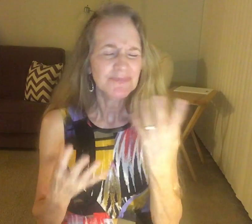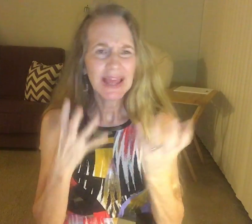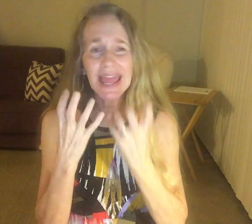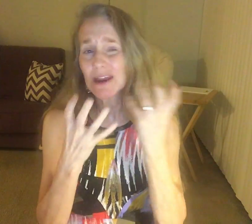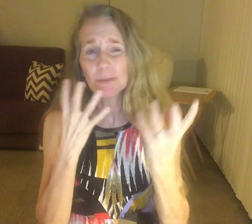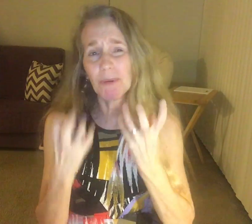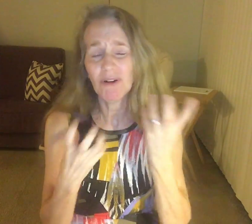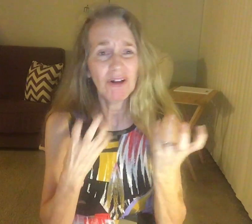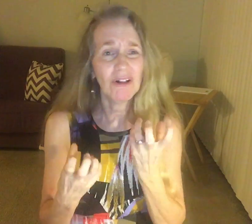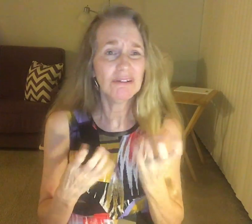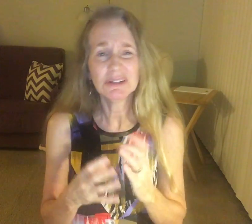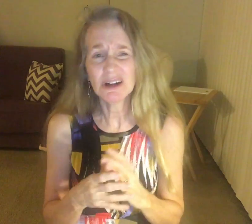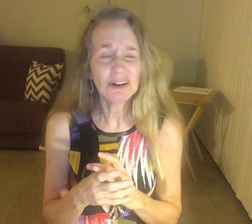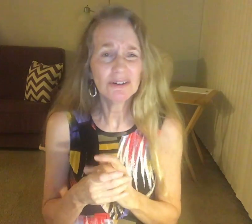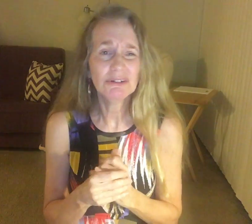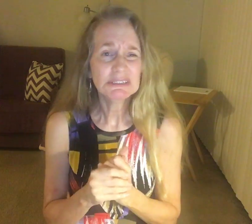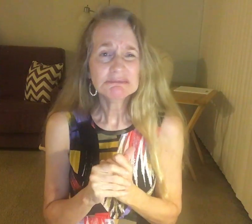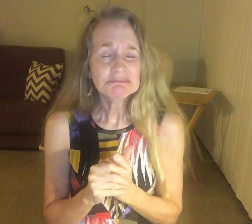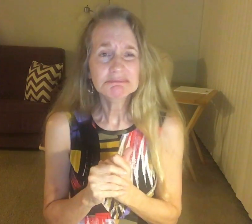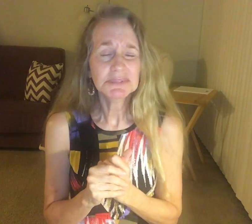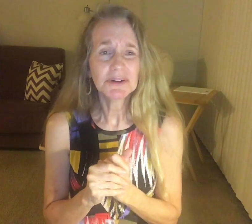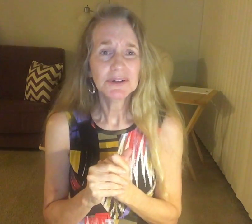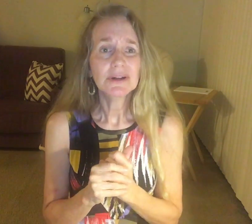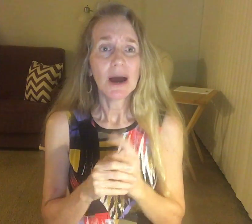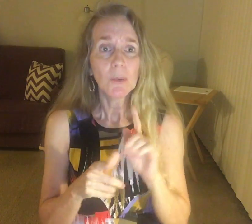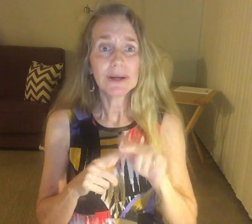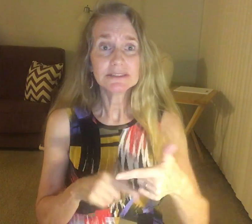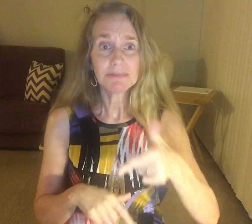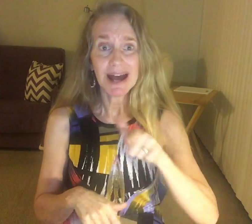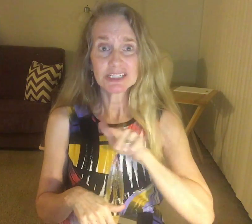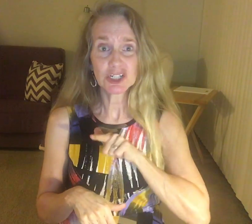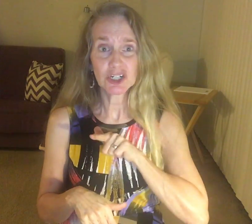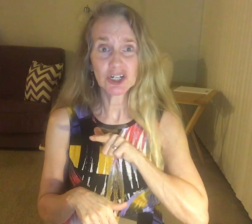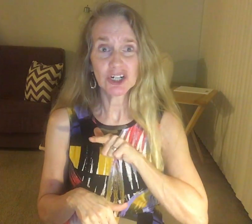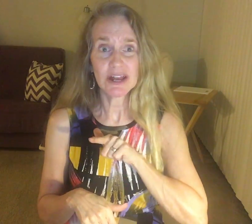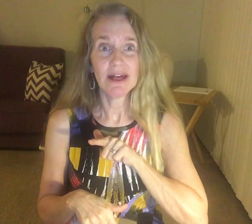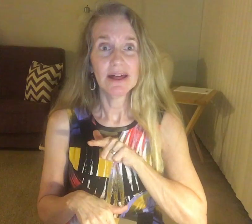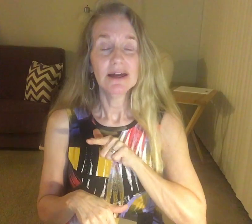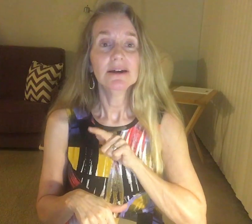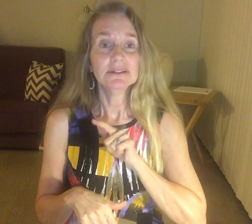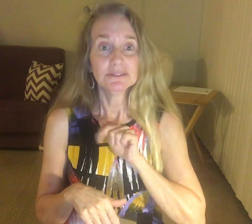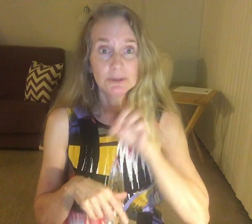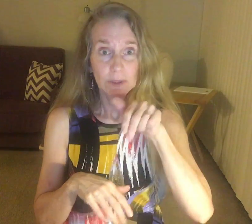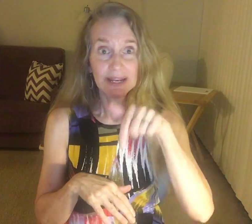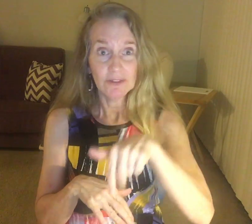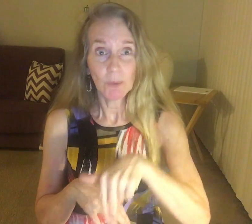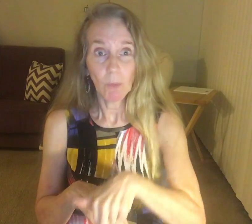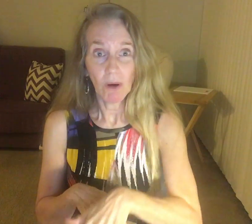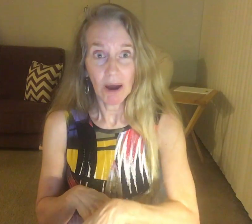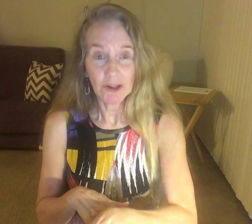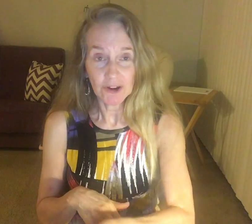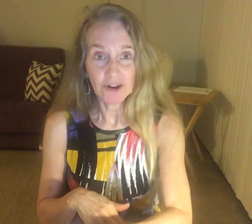I was here to burn, um, what is my turn to be in the water? Oh,